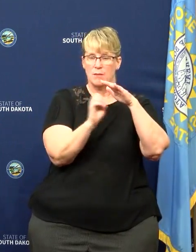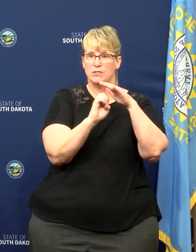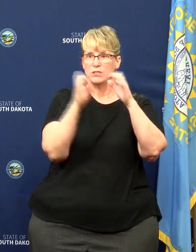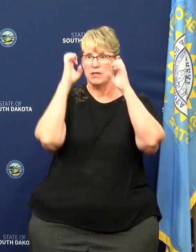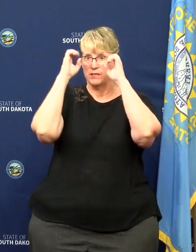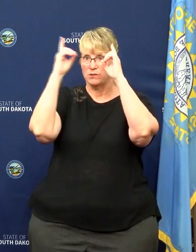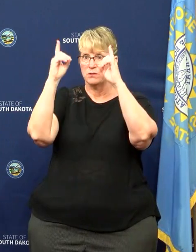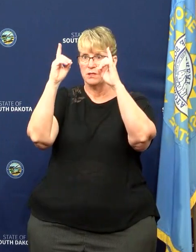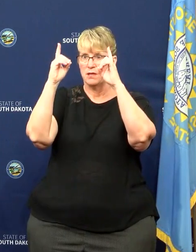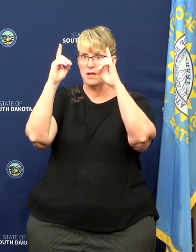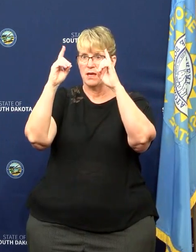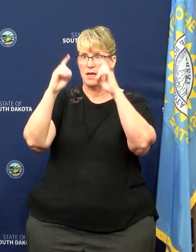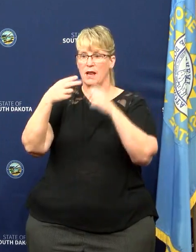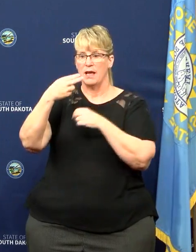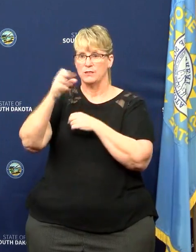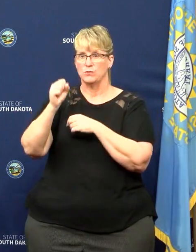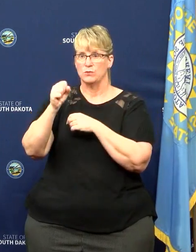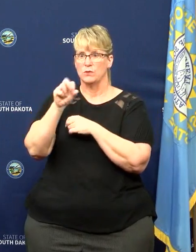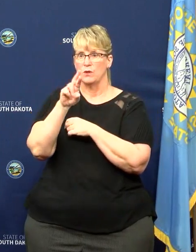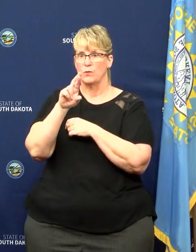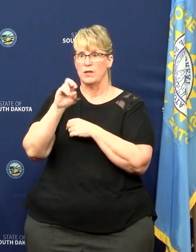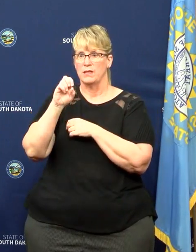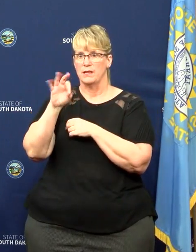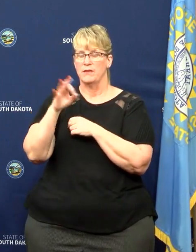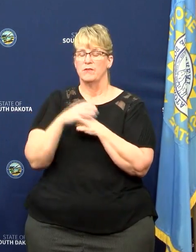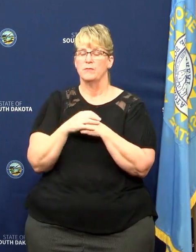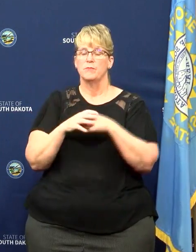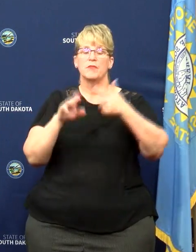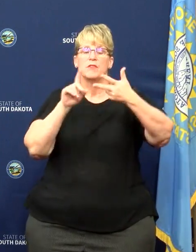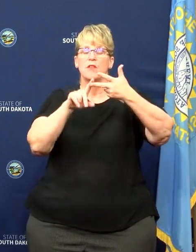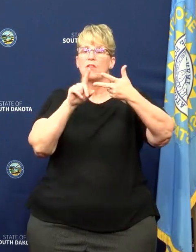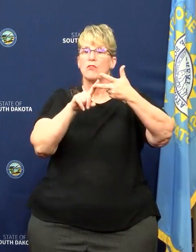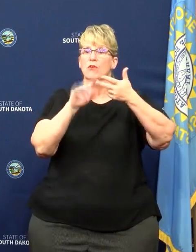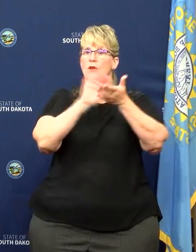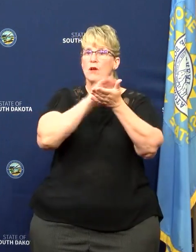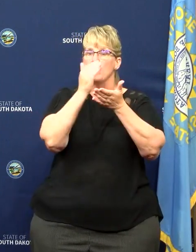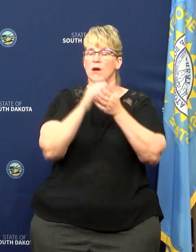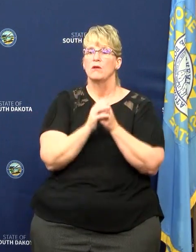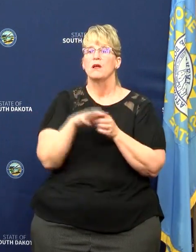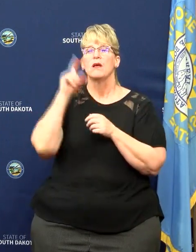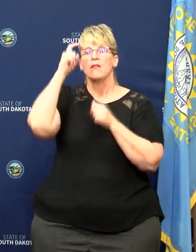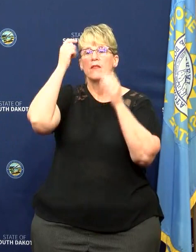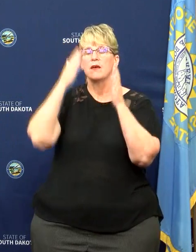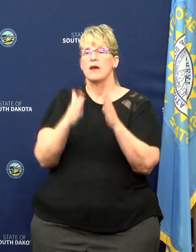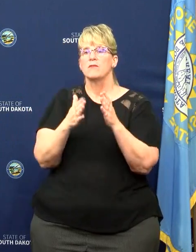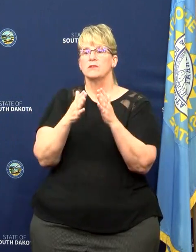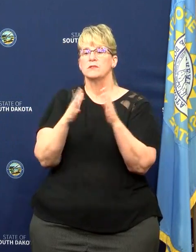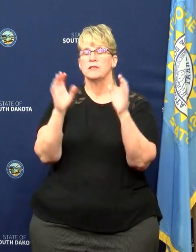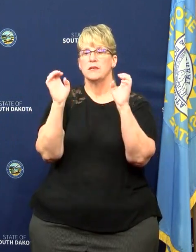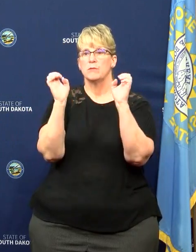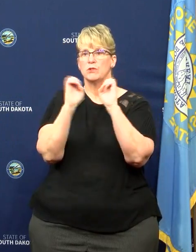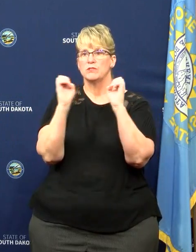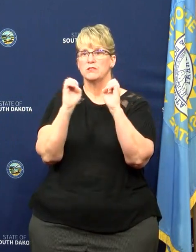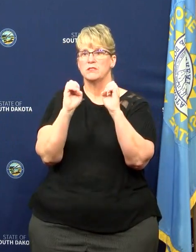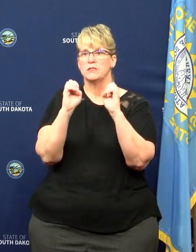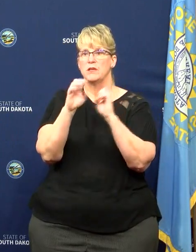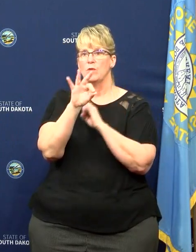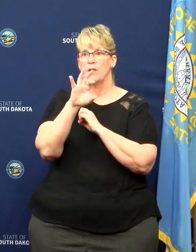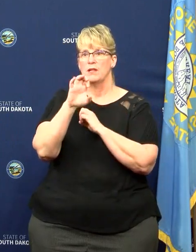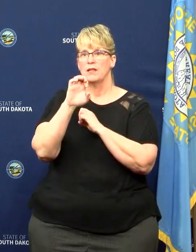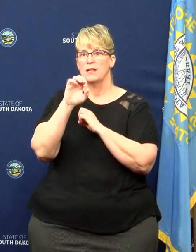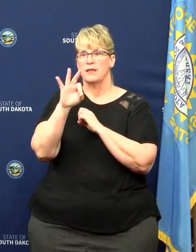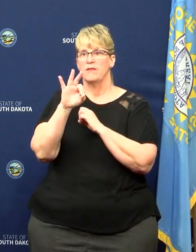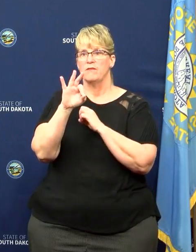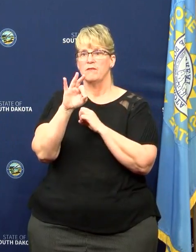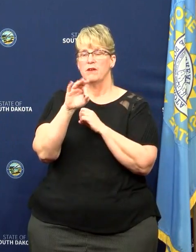The school relief funds. The third bucket is the governor's emergency education relief funds. This was